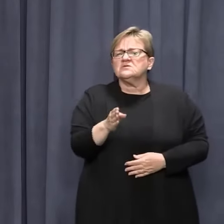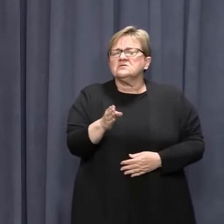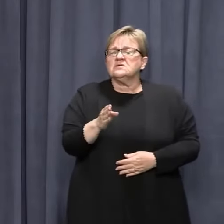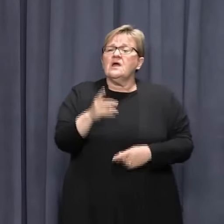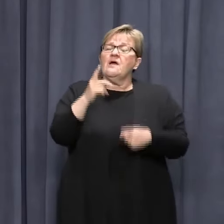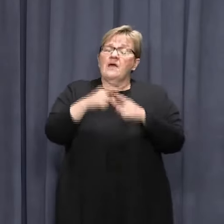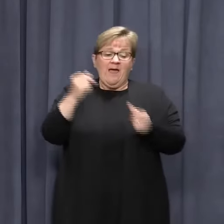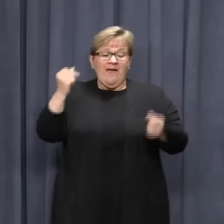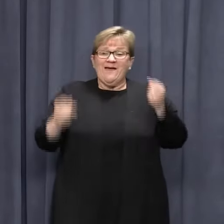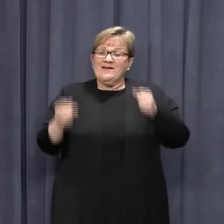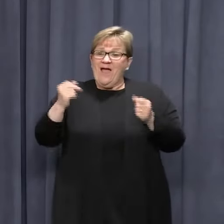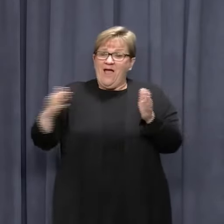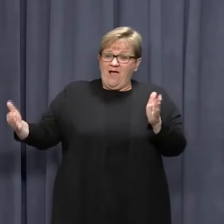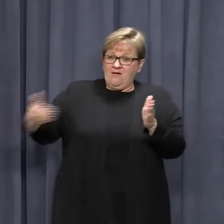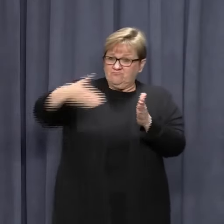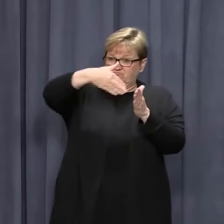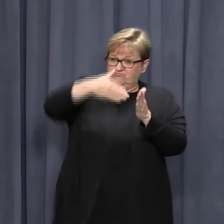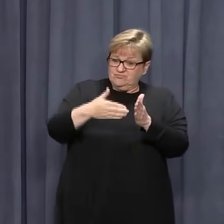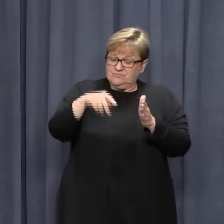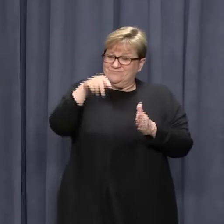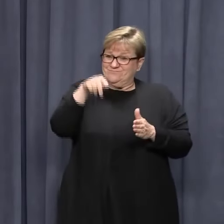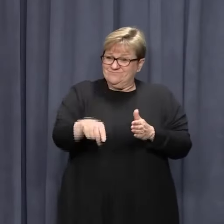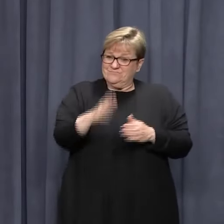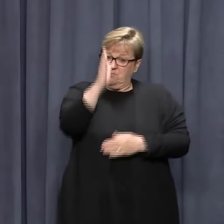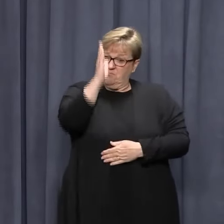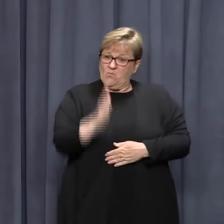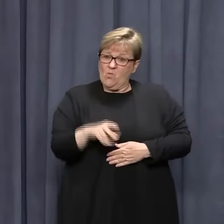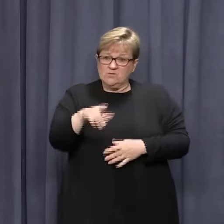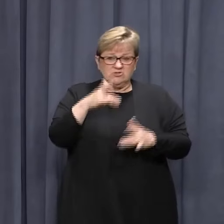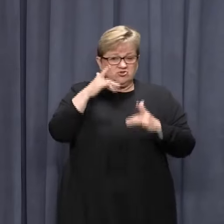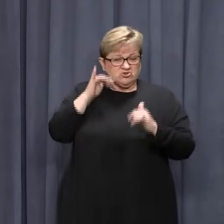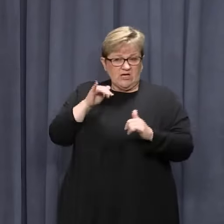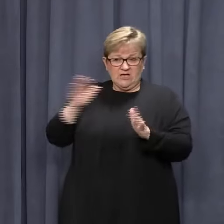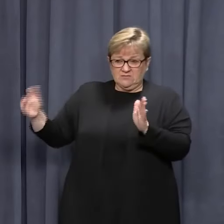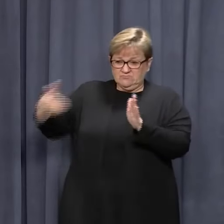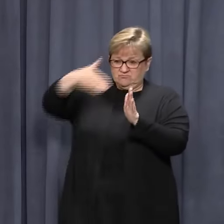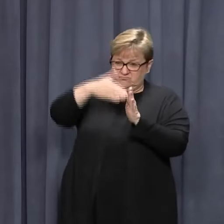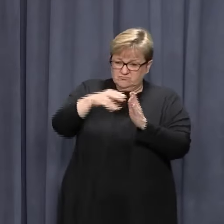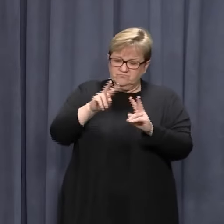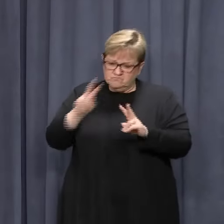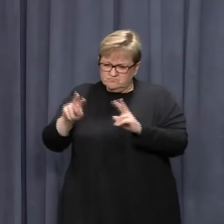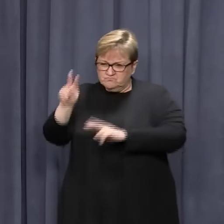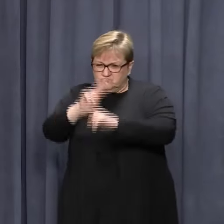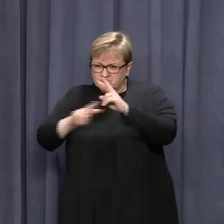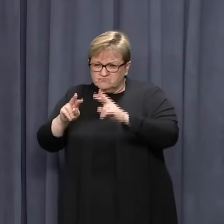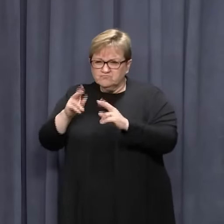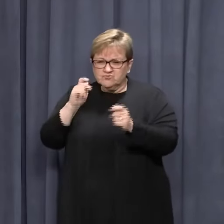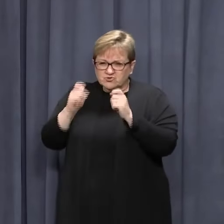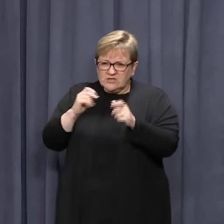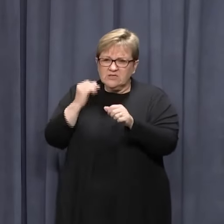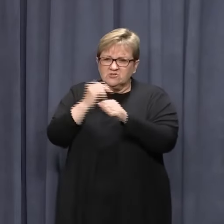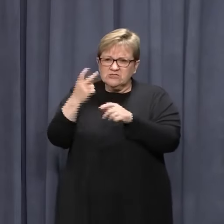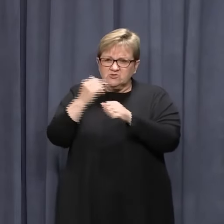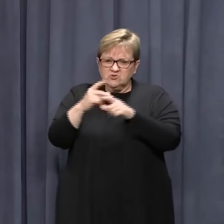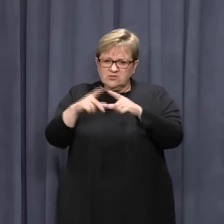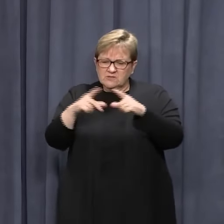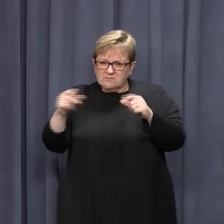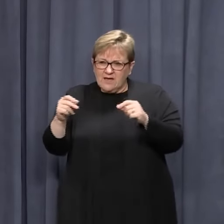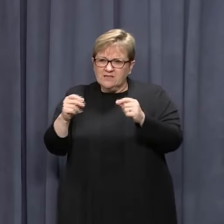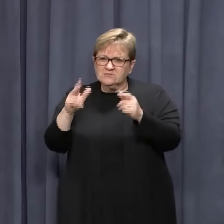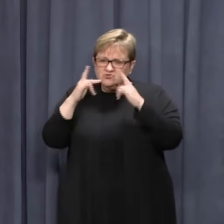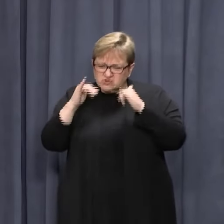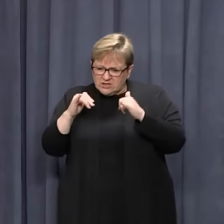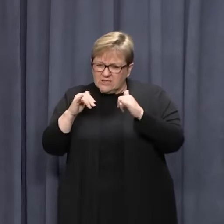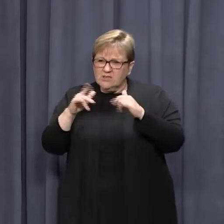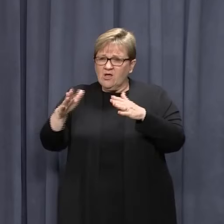all land arrivals will be met at the border checkpoint for a health screening and to have their G2G pass declaration